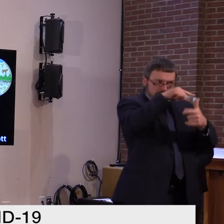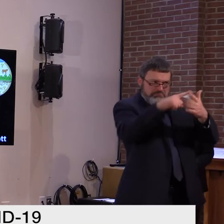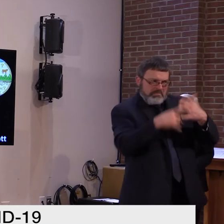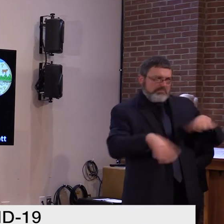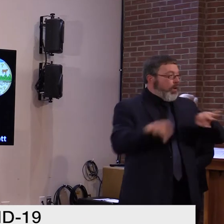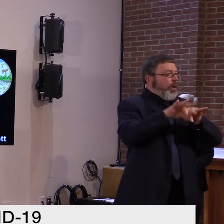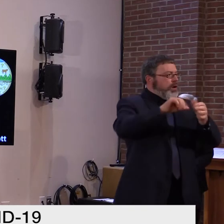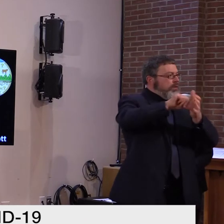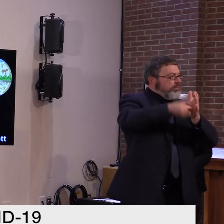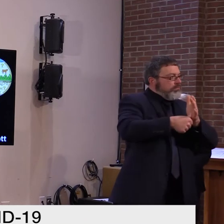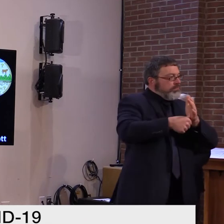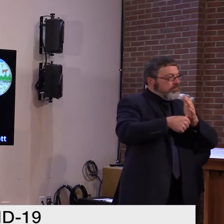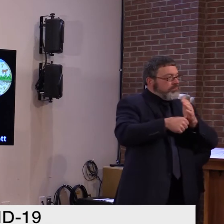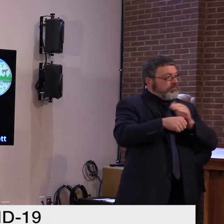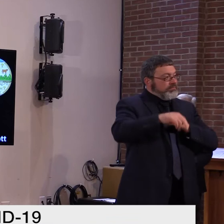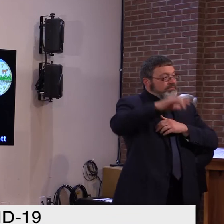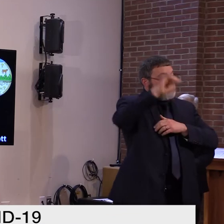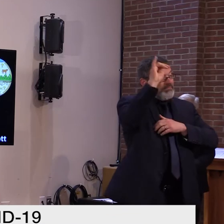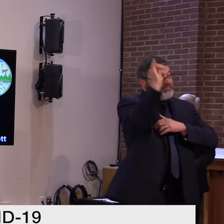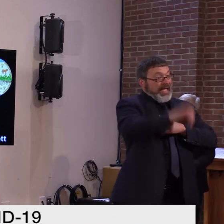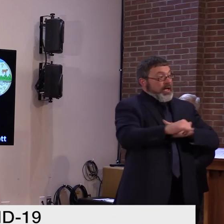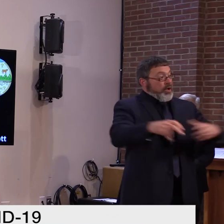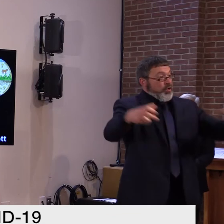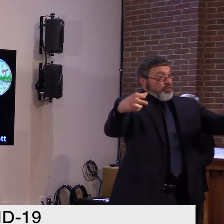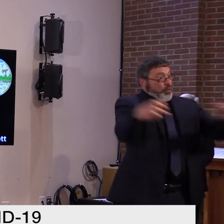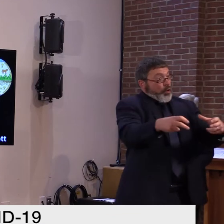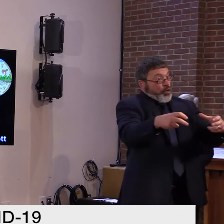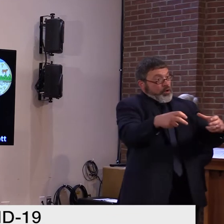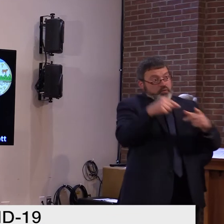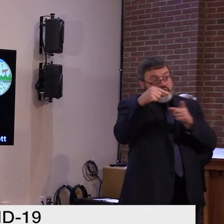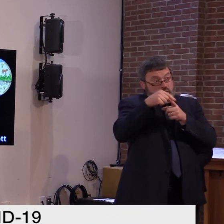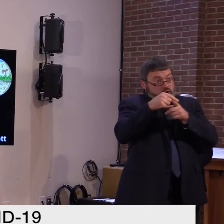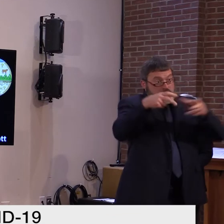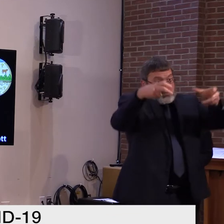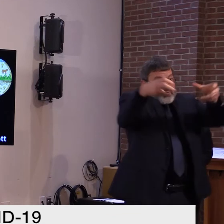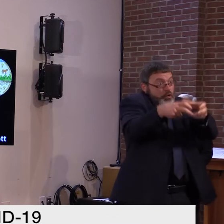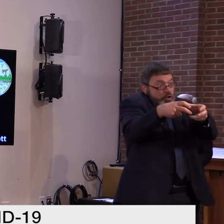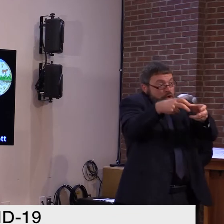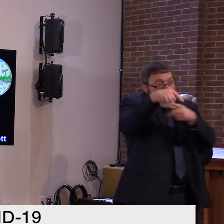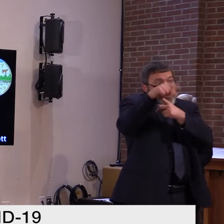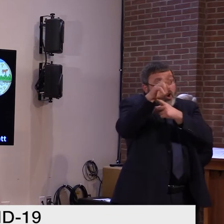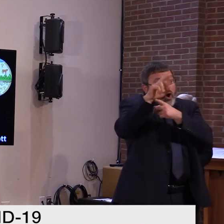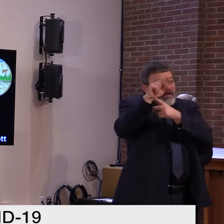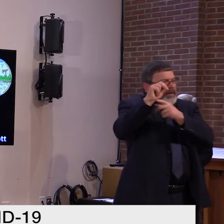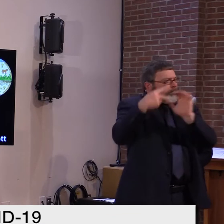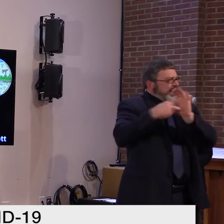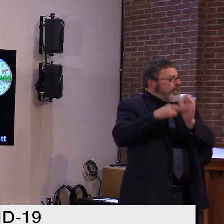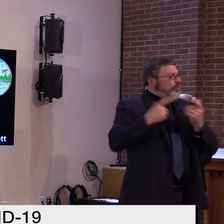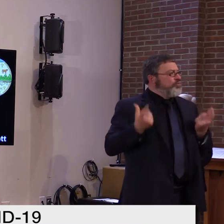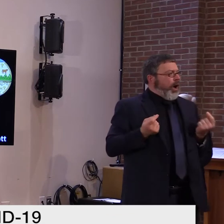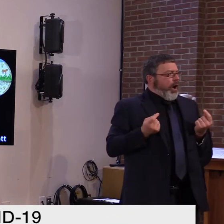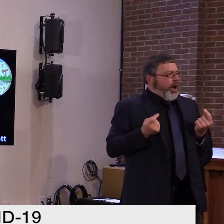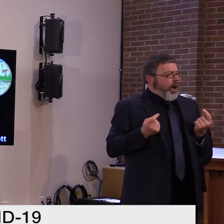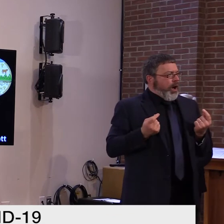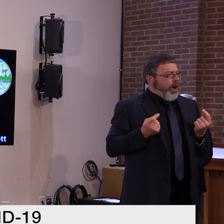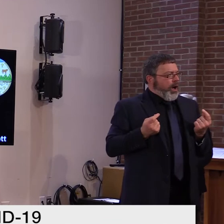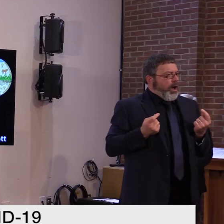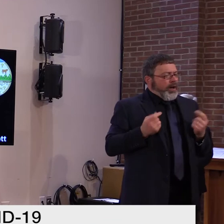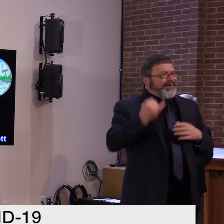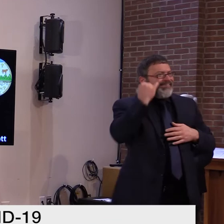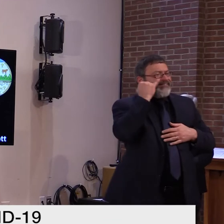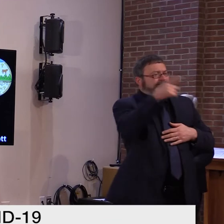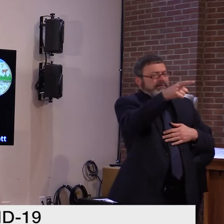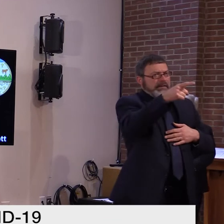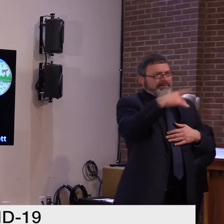Travelers, close contacts of a positive case, must stay home and away from others for 14 days.